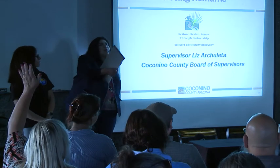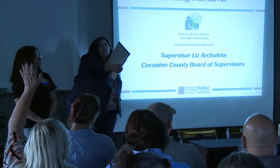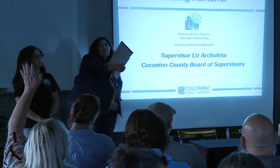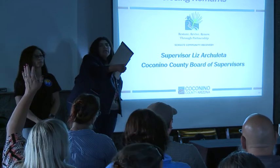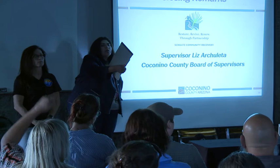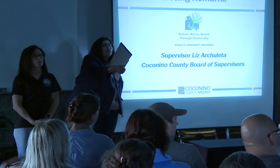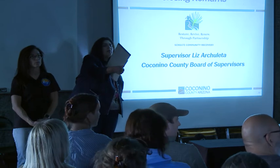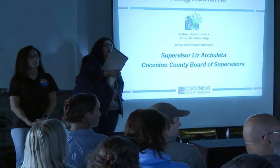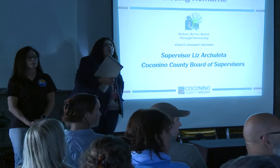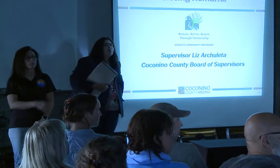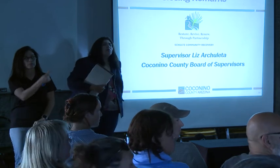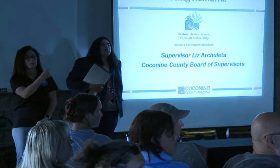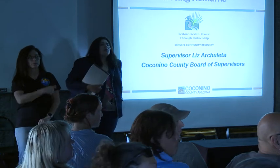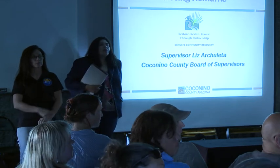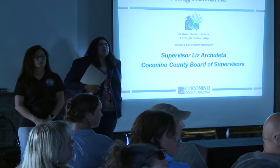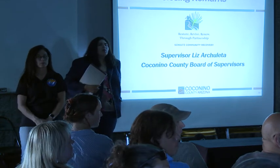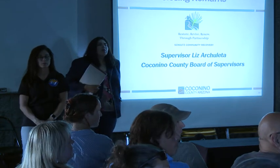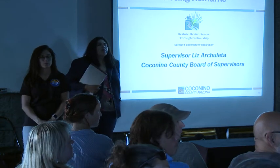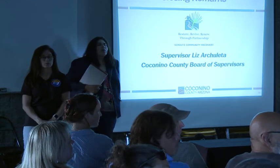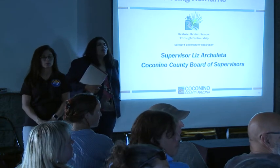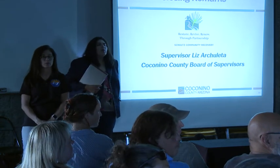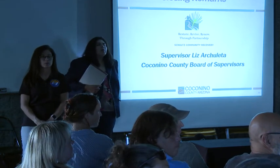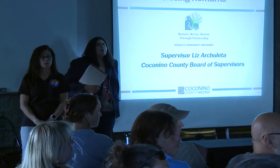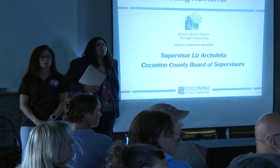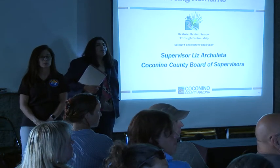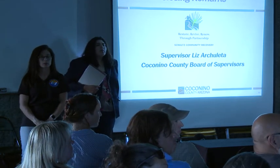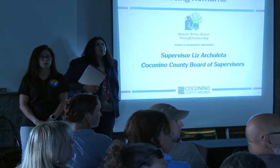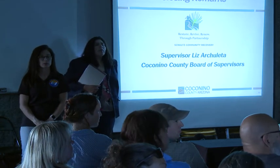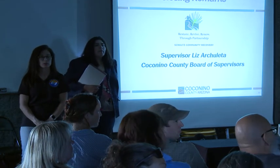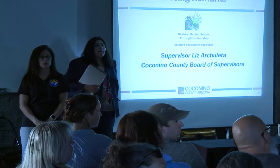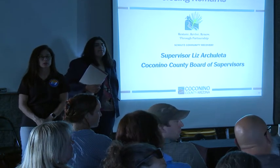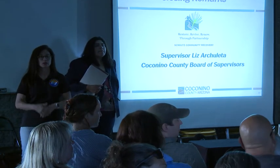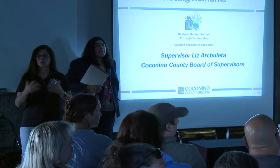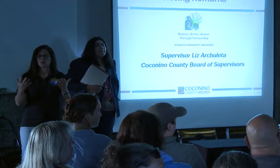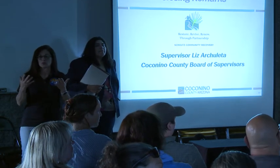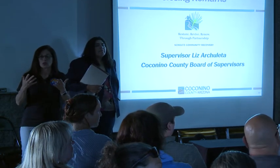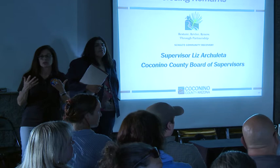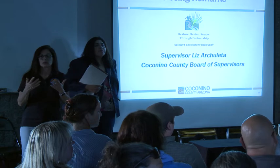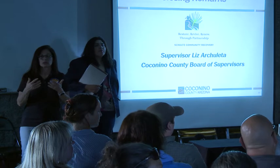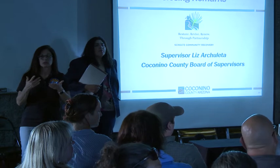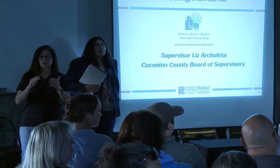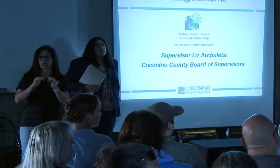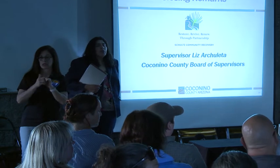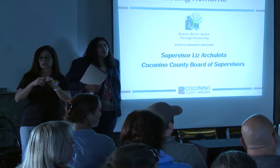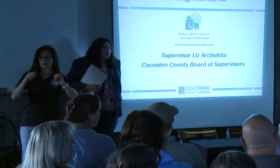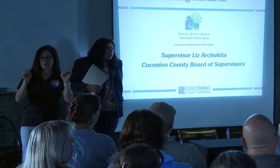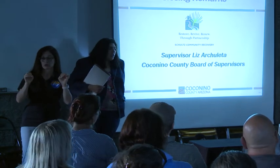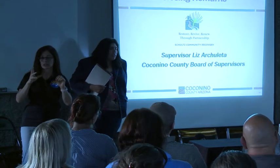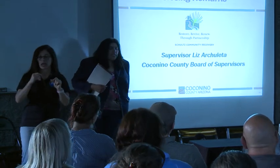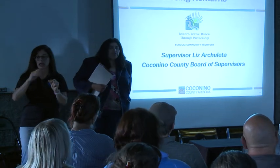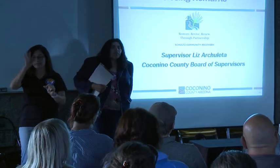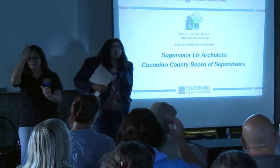There's a question back here. What's the status on the state of emergency and federal funding, and how has that affected the process going forward? Sure.